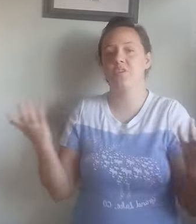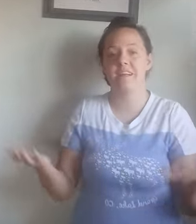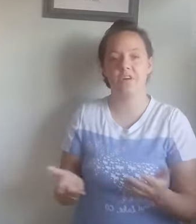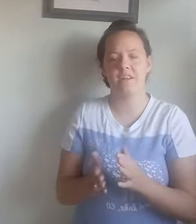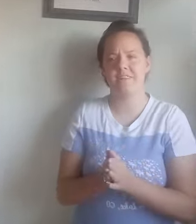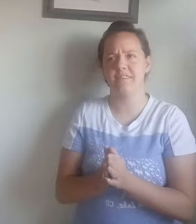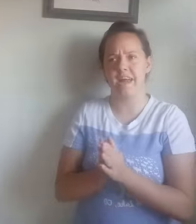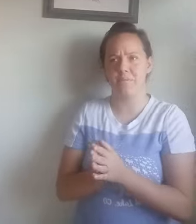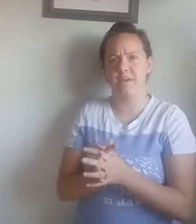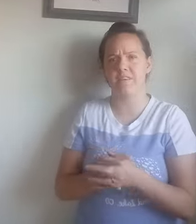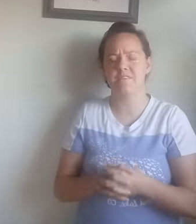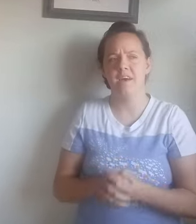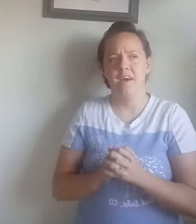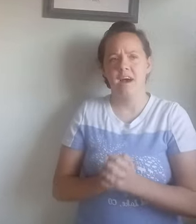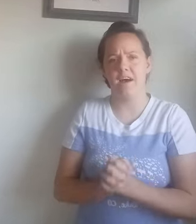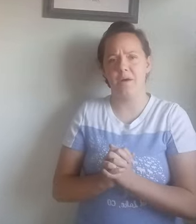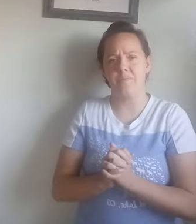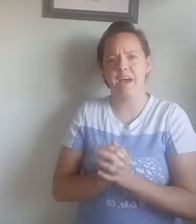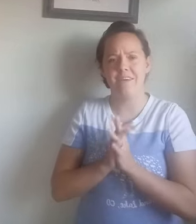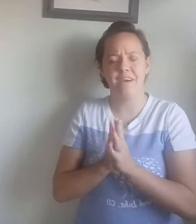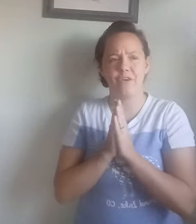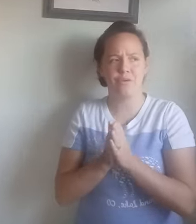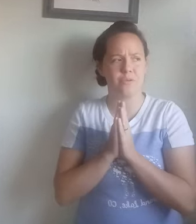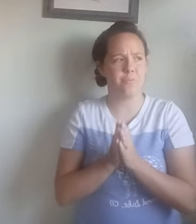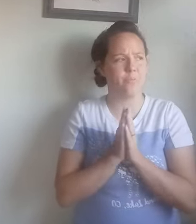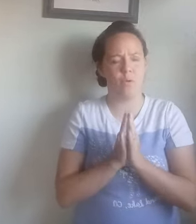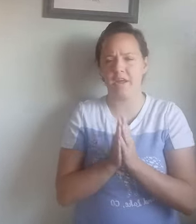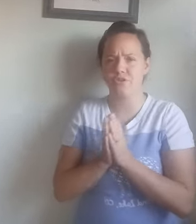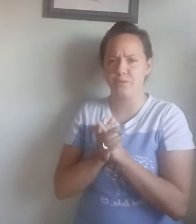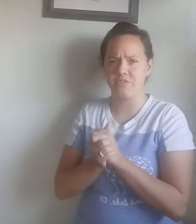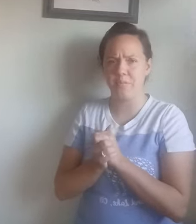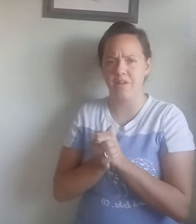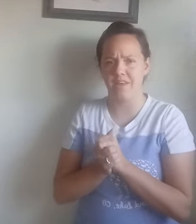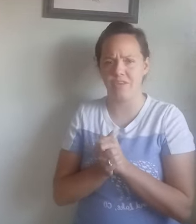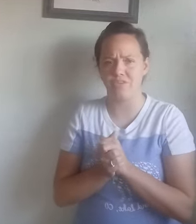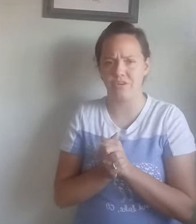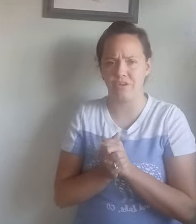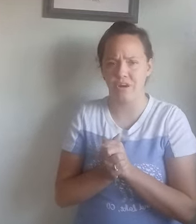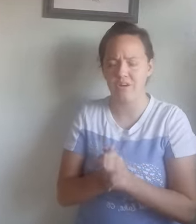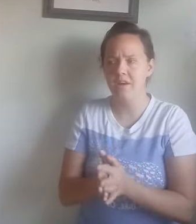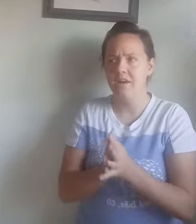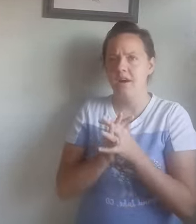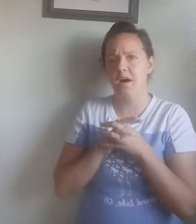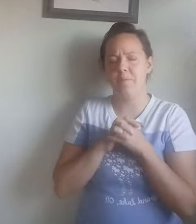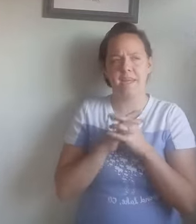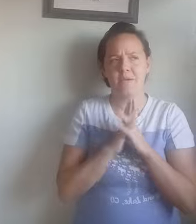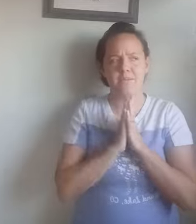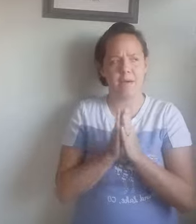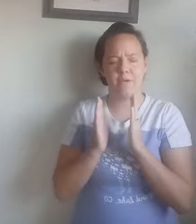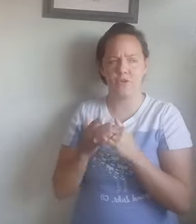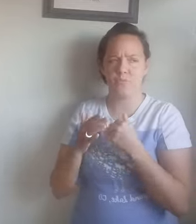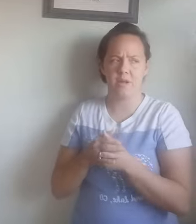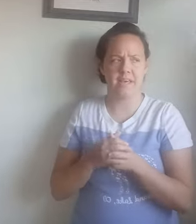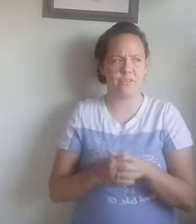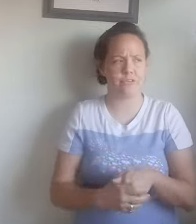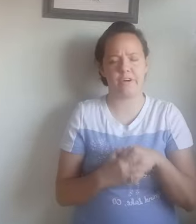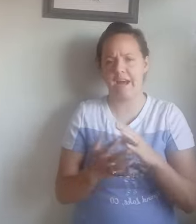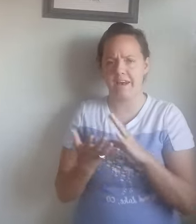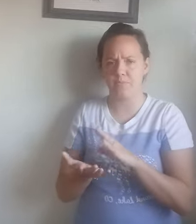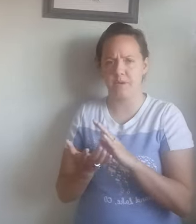that's all that, that it means. Um, I've never used a 100% polyester yarn. Um, anytime I've used polyester, it has been